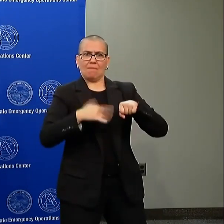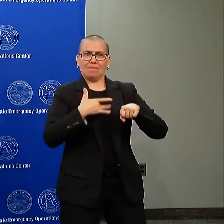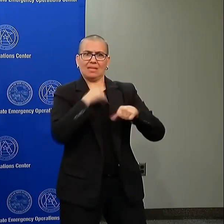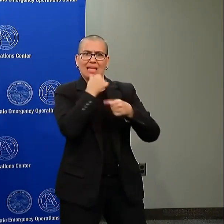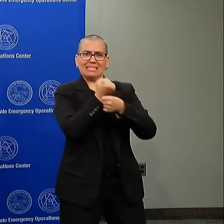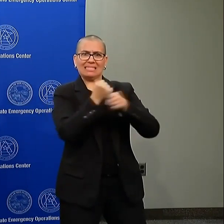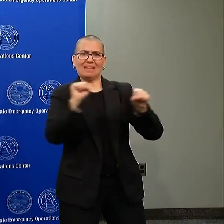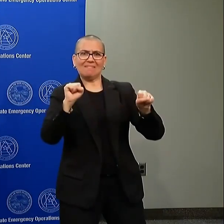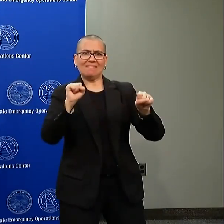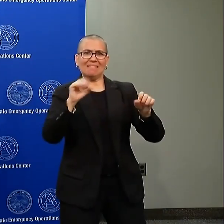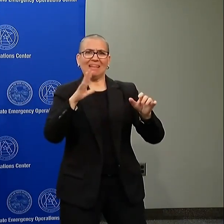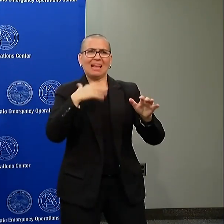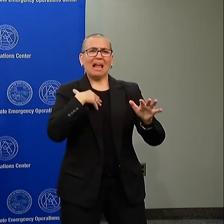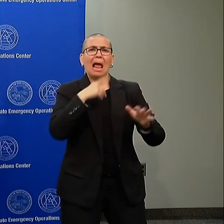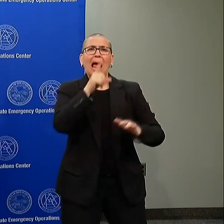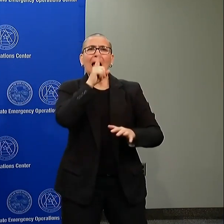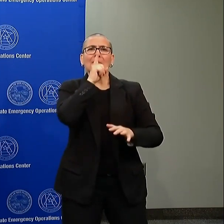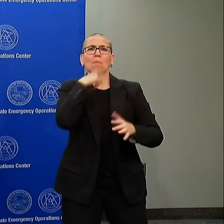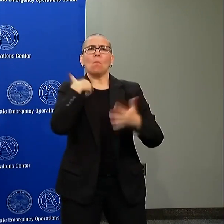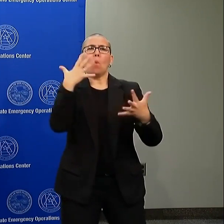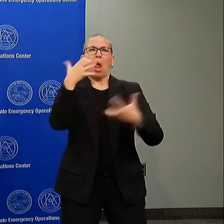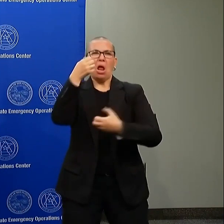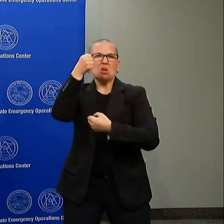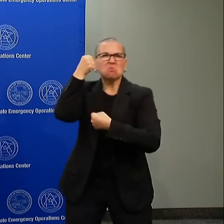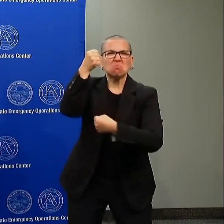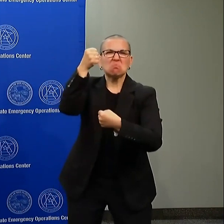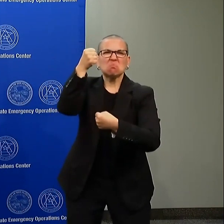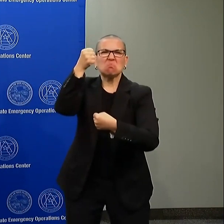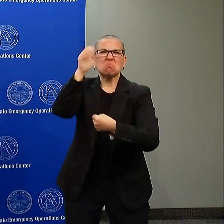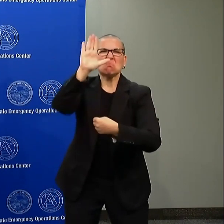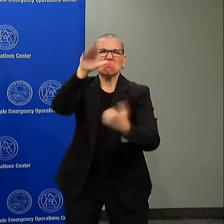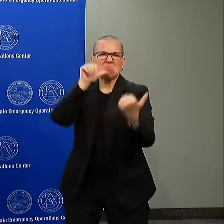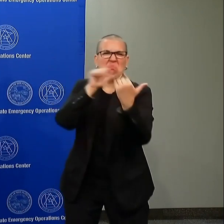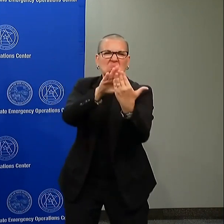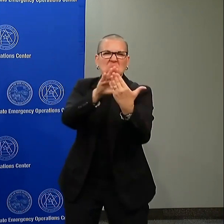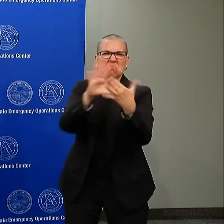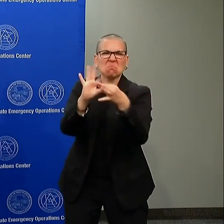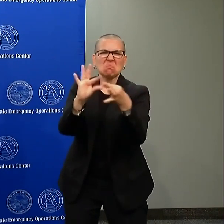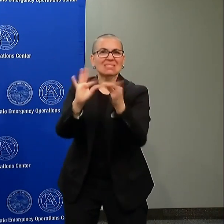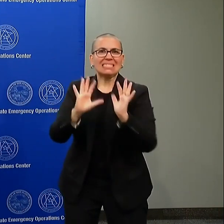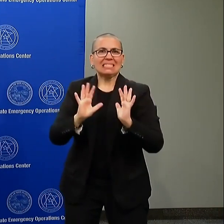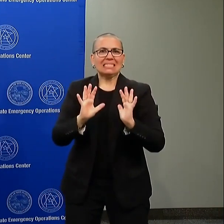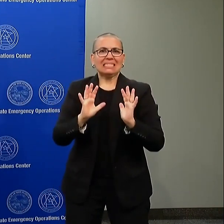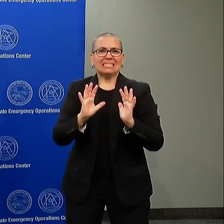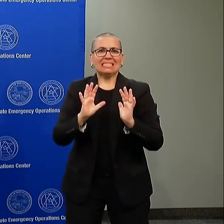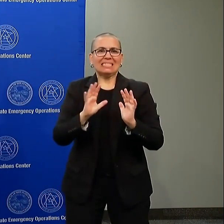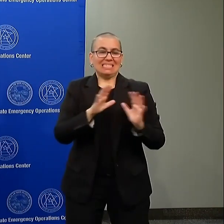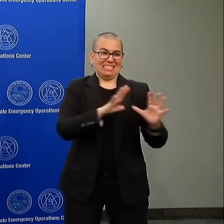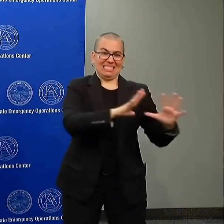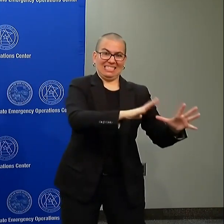This is about violence and we need to make sure that it stops.